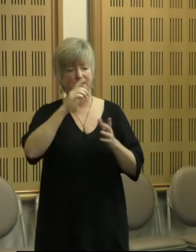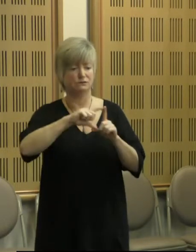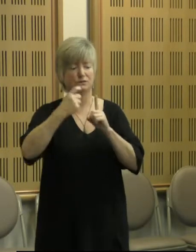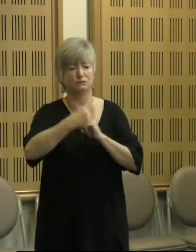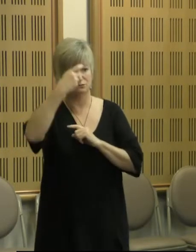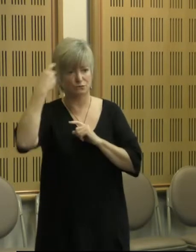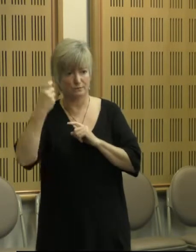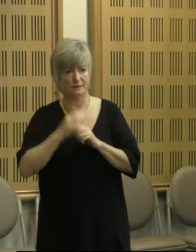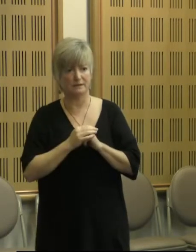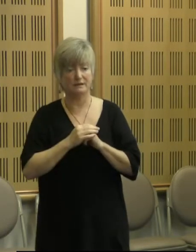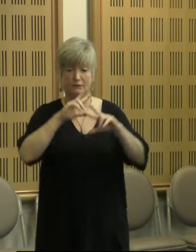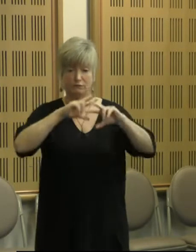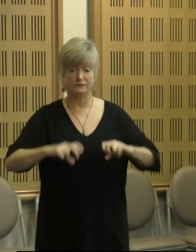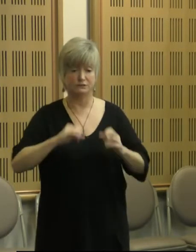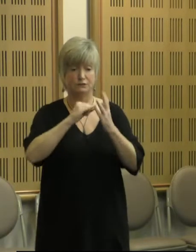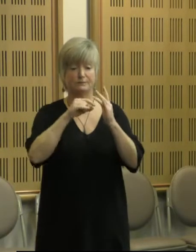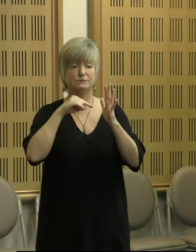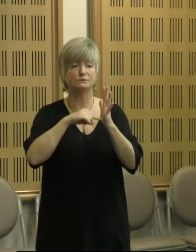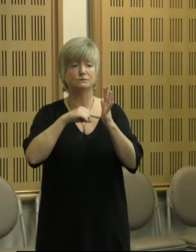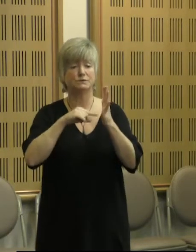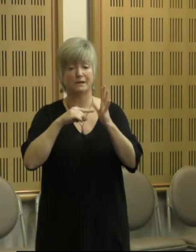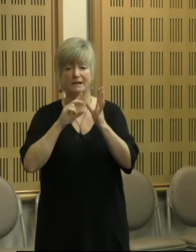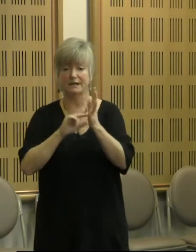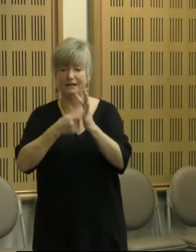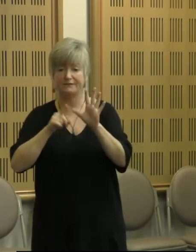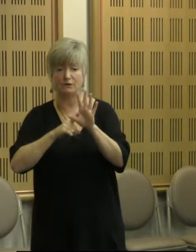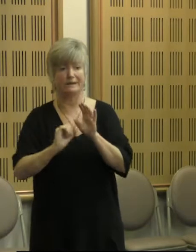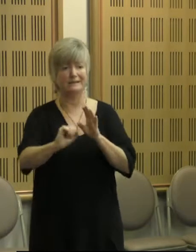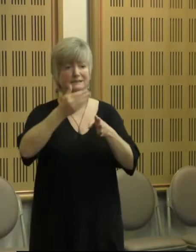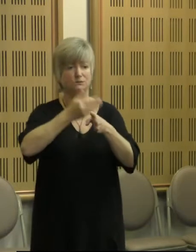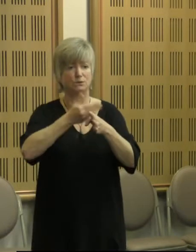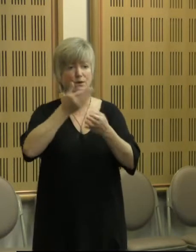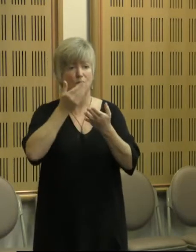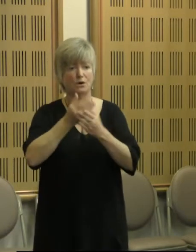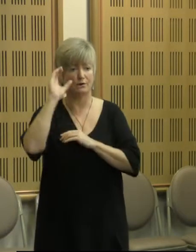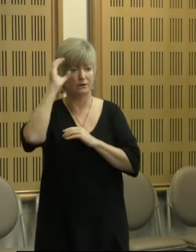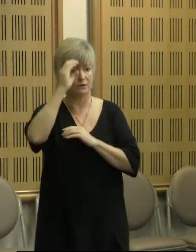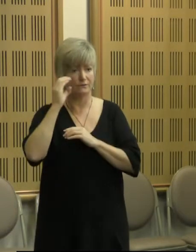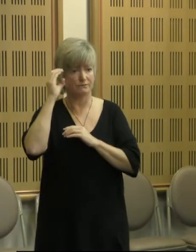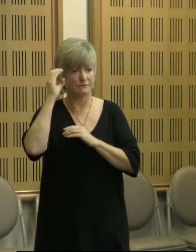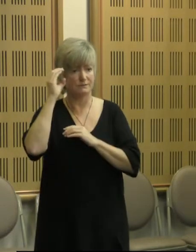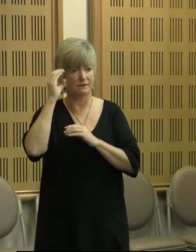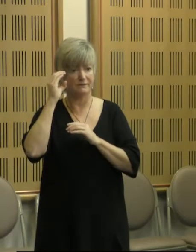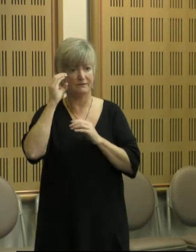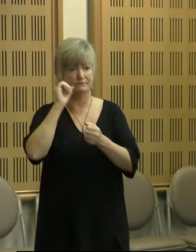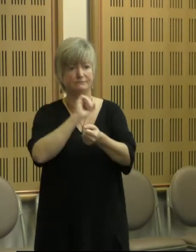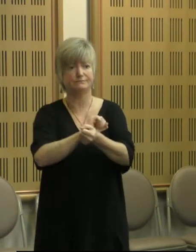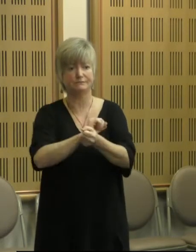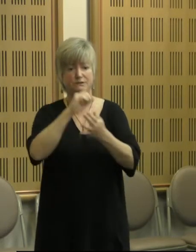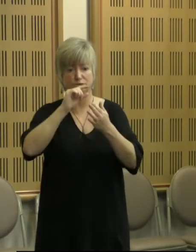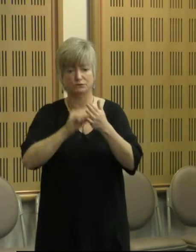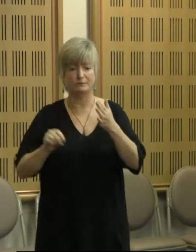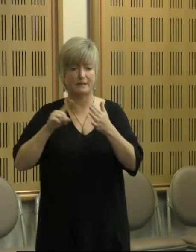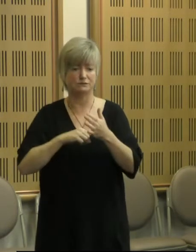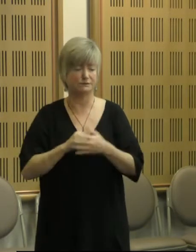by Scott Avery from FPDN. And his work on the concept of apprehended discrimination is really important to, I